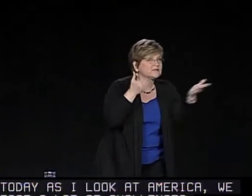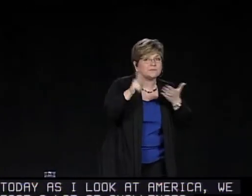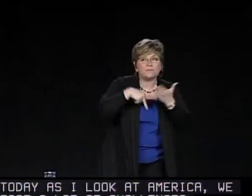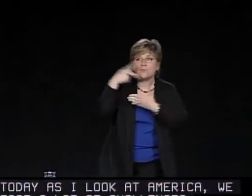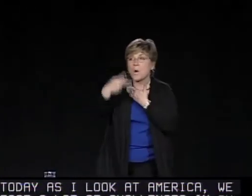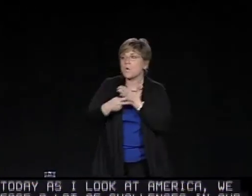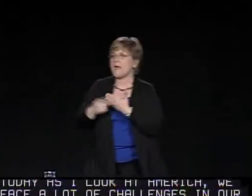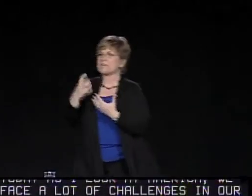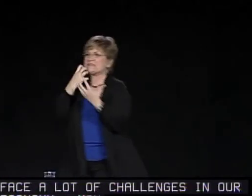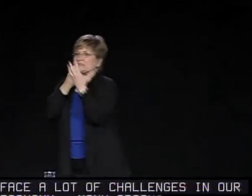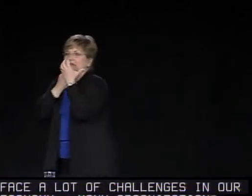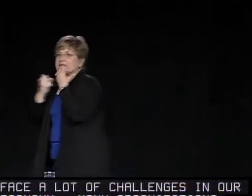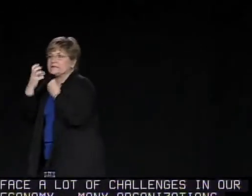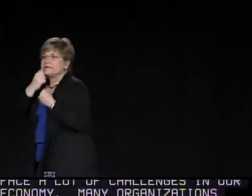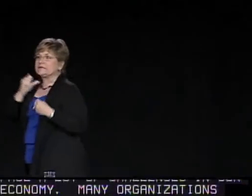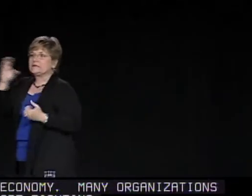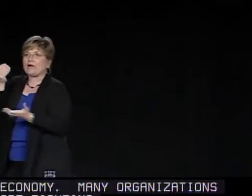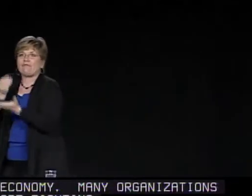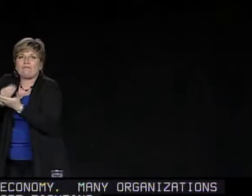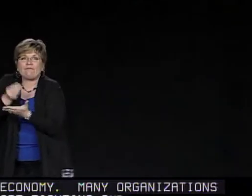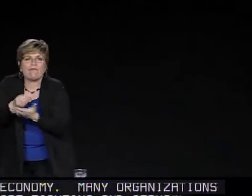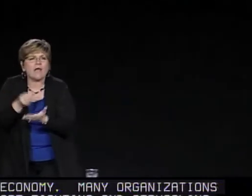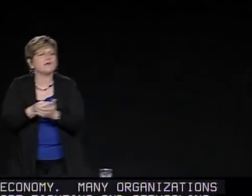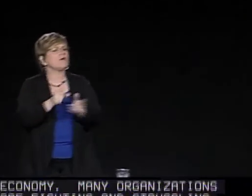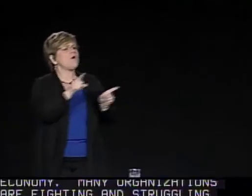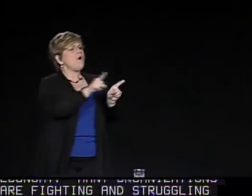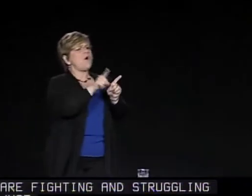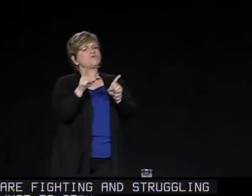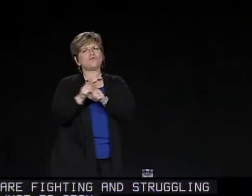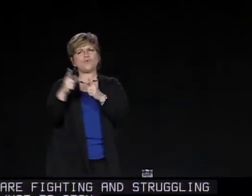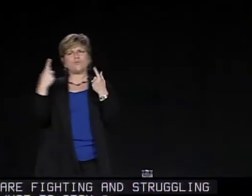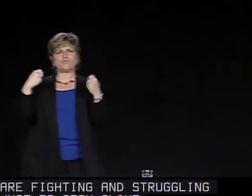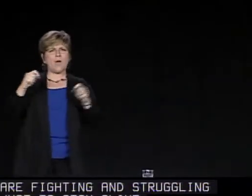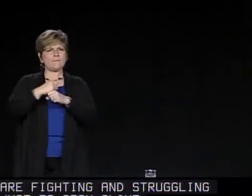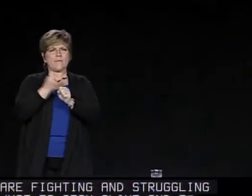alive and to continue to provide services and gain funding.